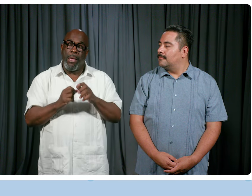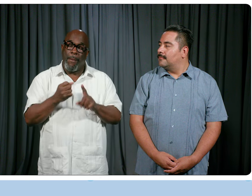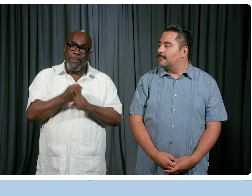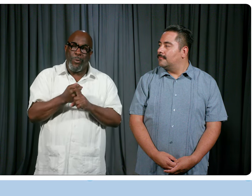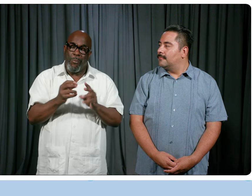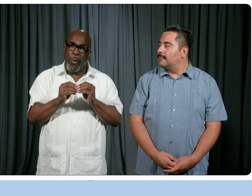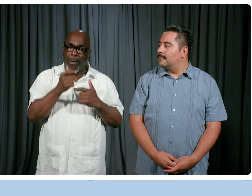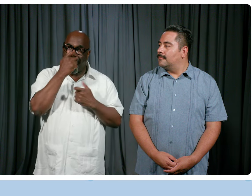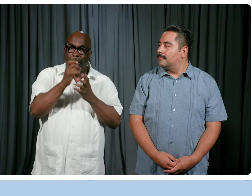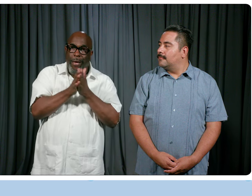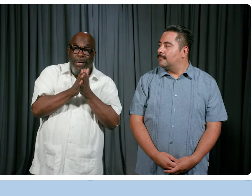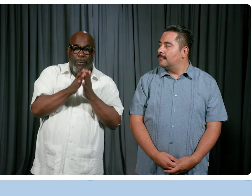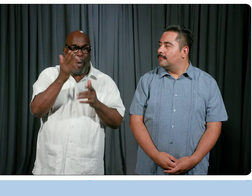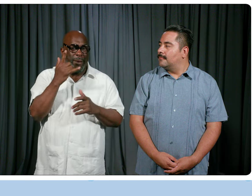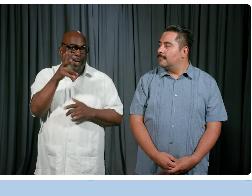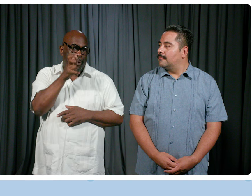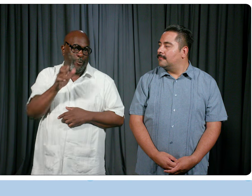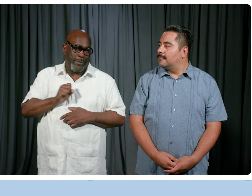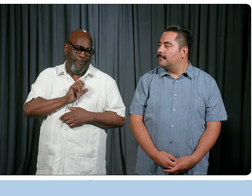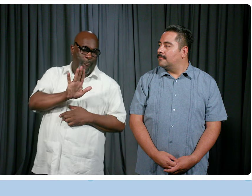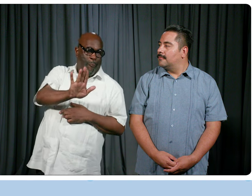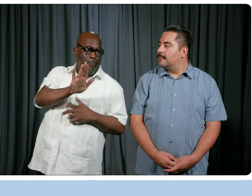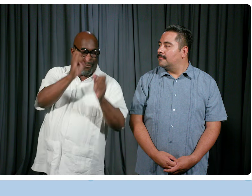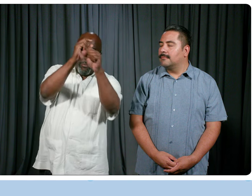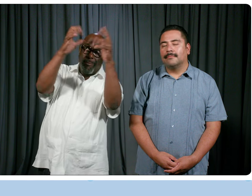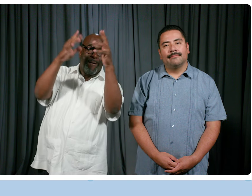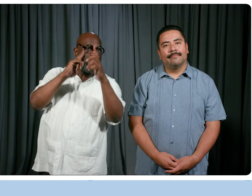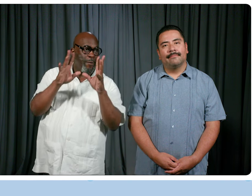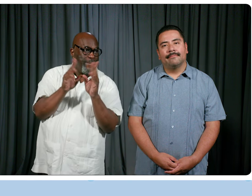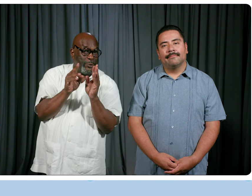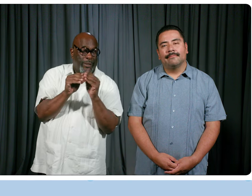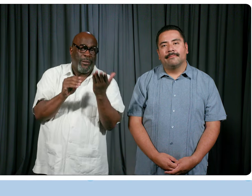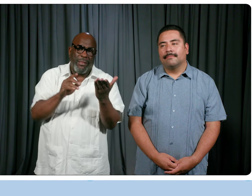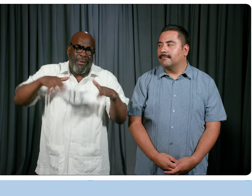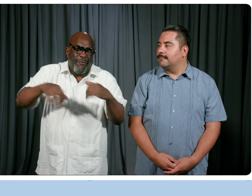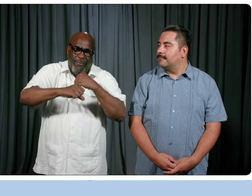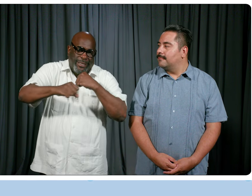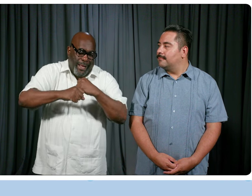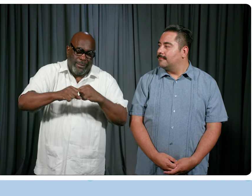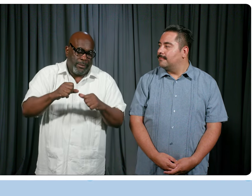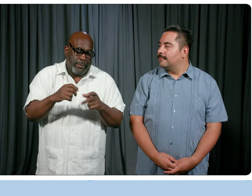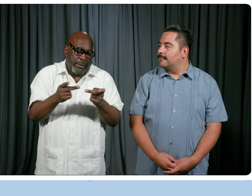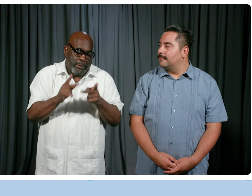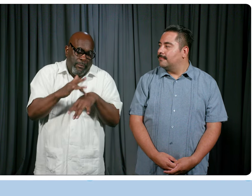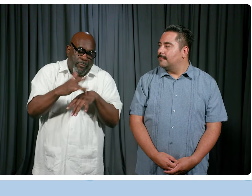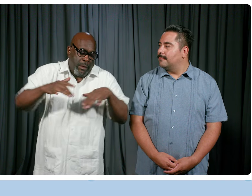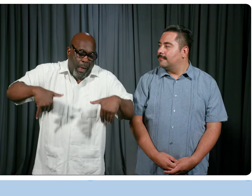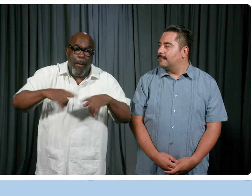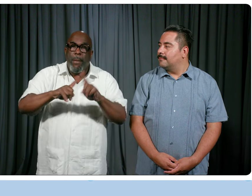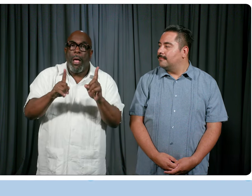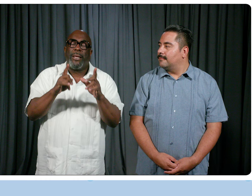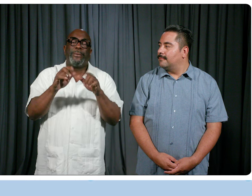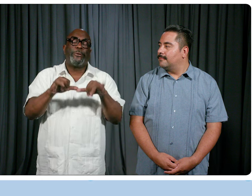because I got to hear more about what her vision was for the convention and such. And they hadn't advertised the position yet. They were just, I